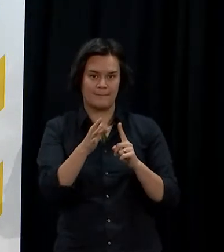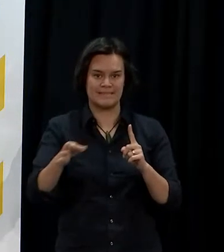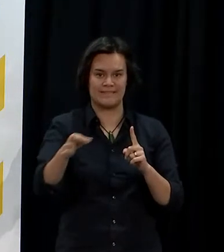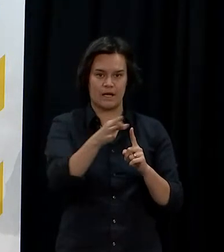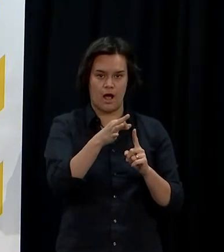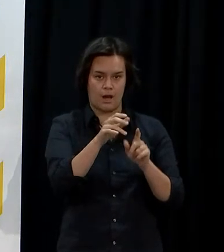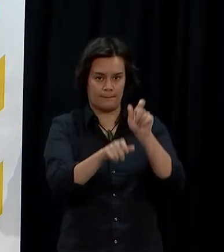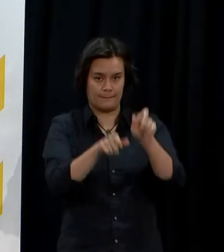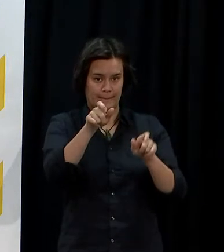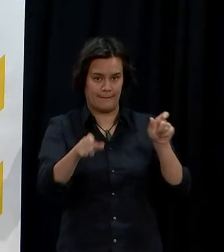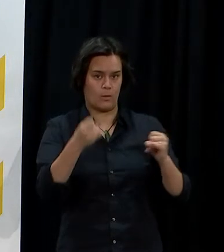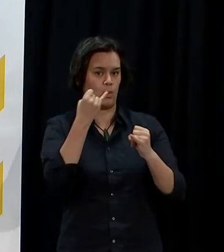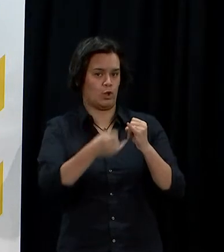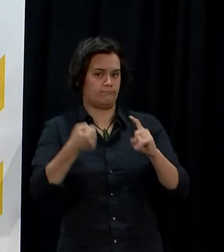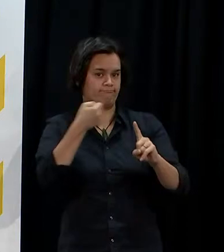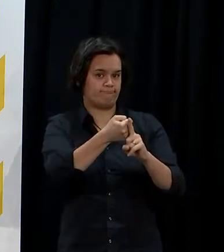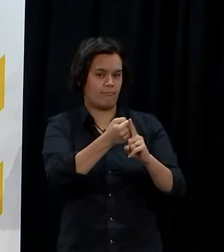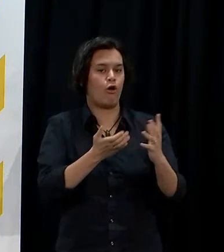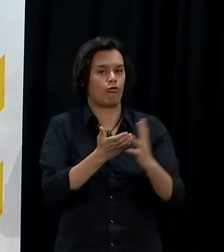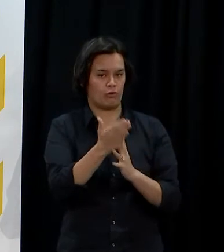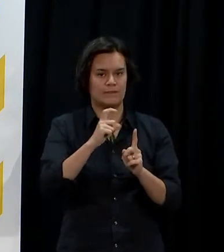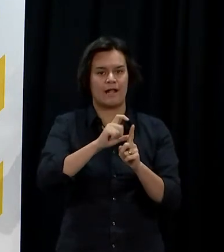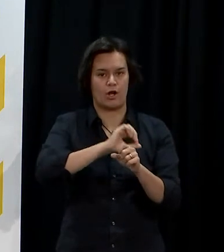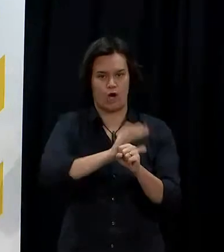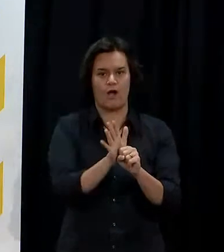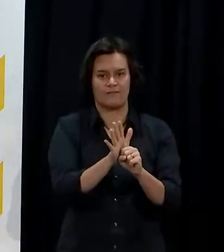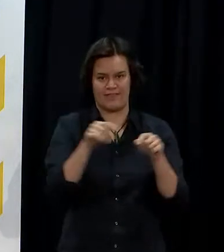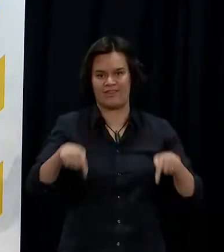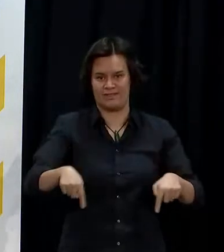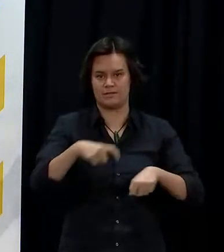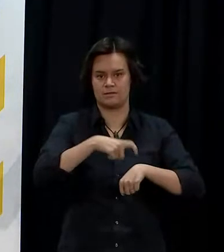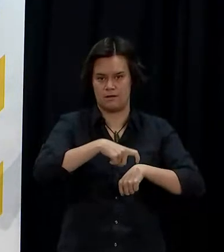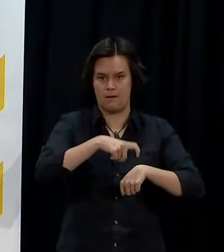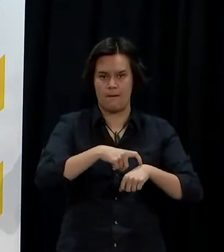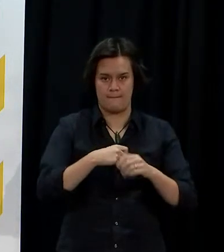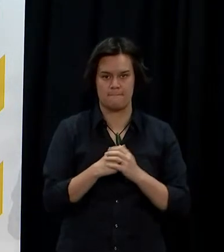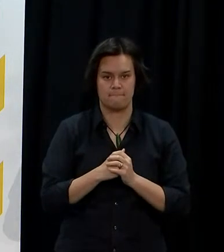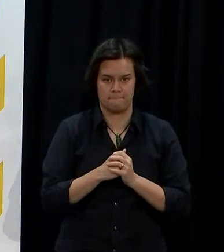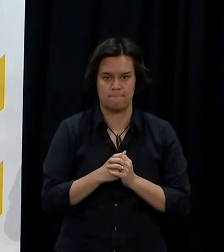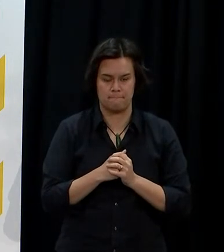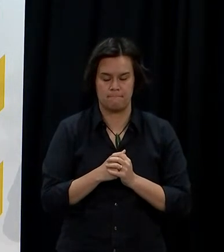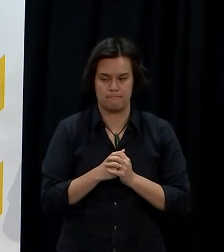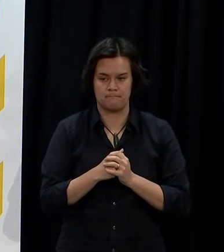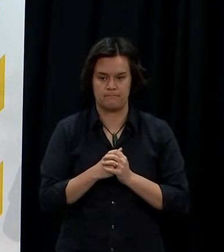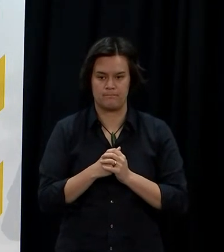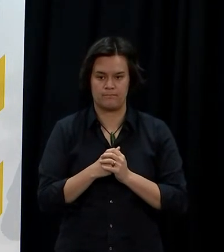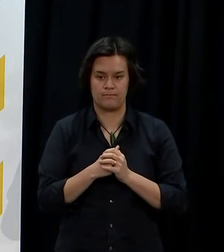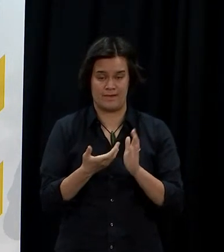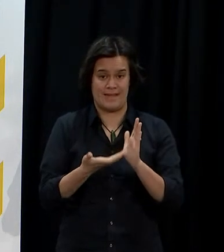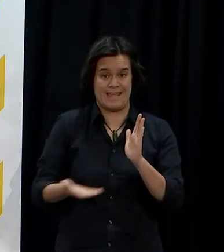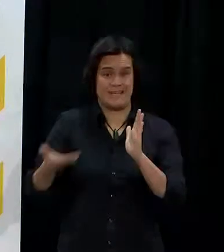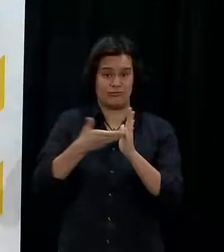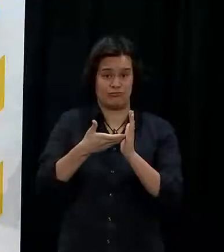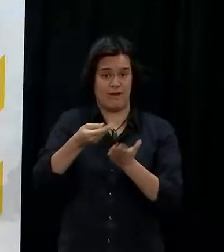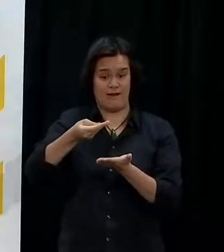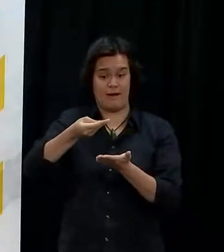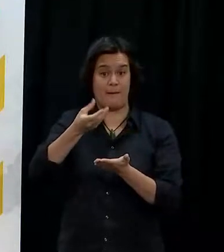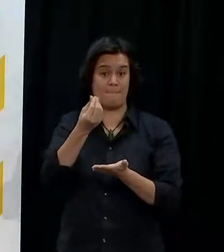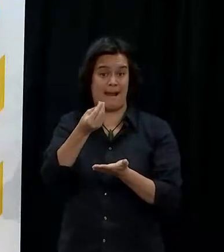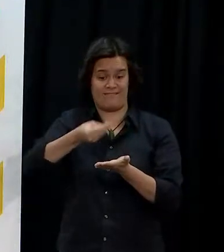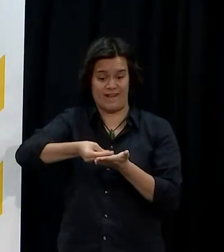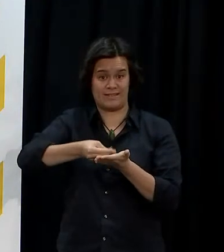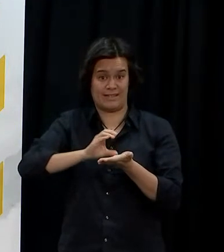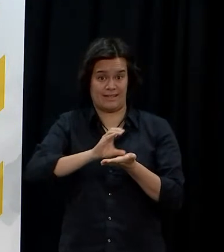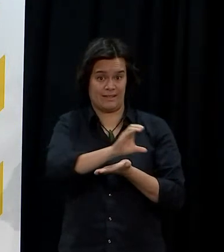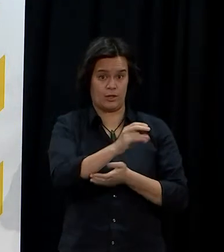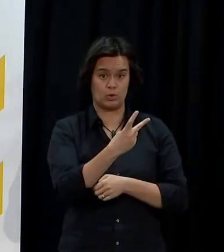will also assist in the highest possible uptake of the vaccine across Māori and Pacific communities. The extra Pacific funding allocation of